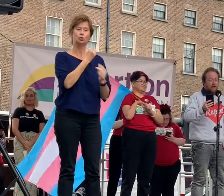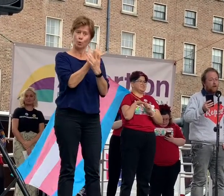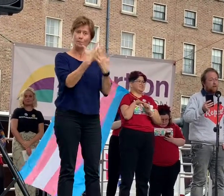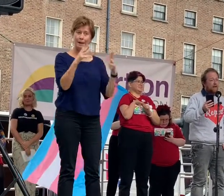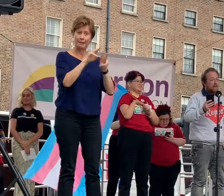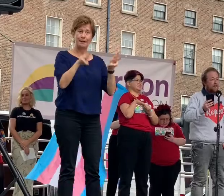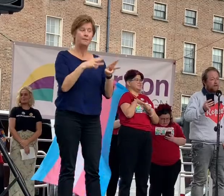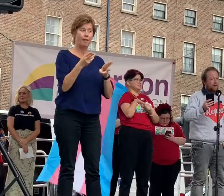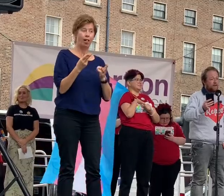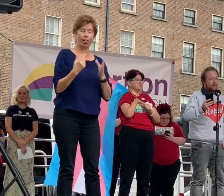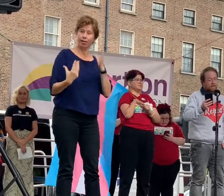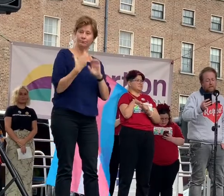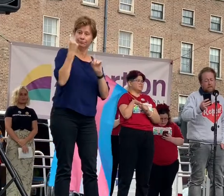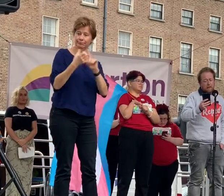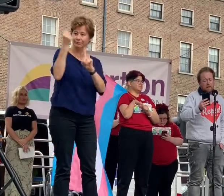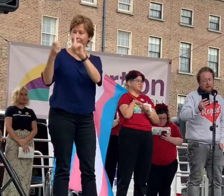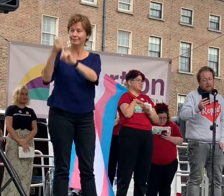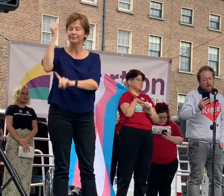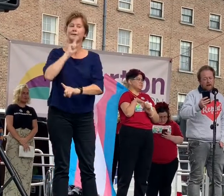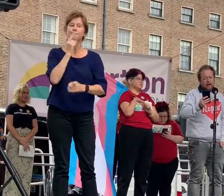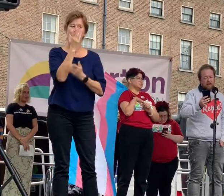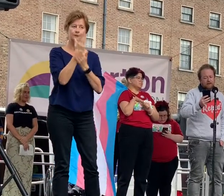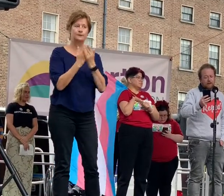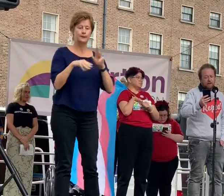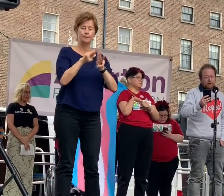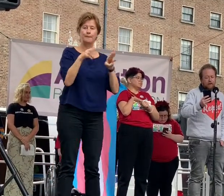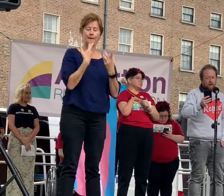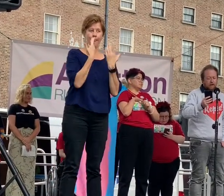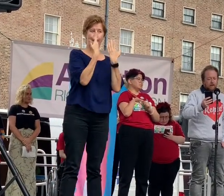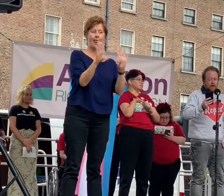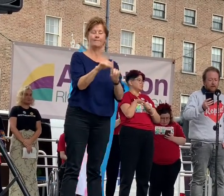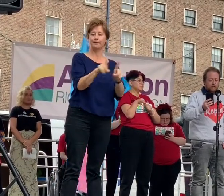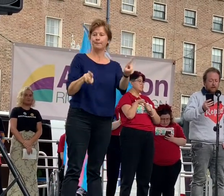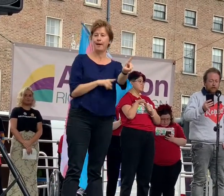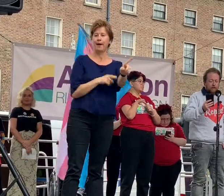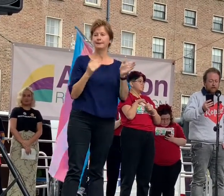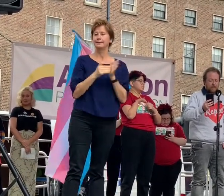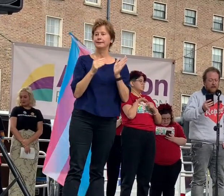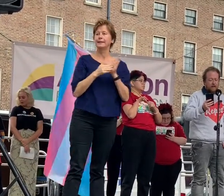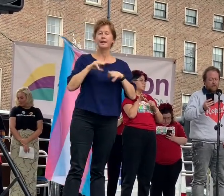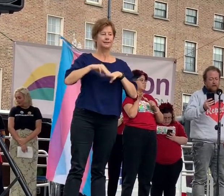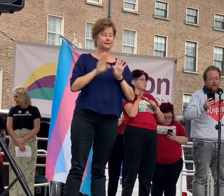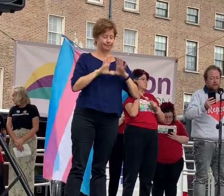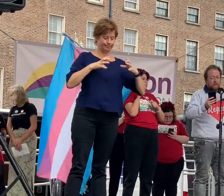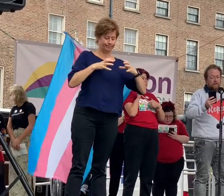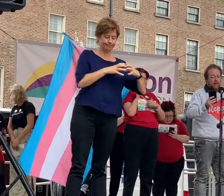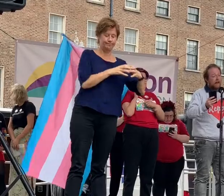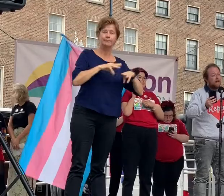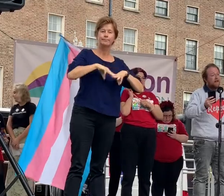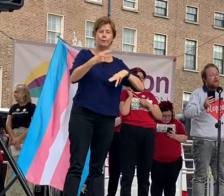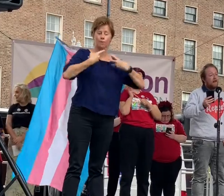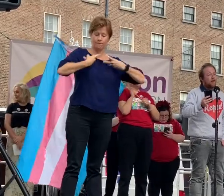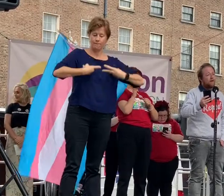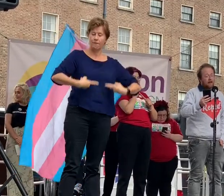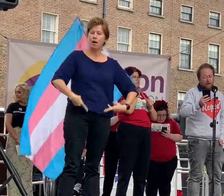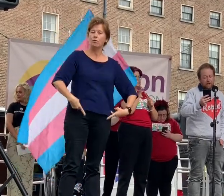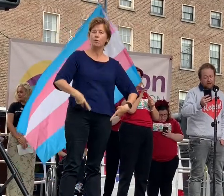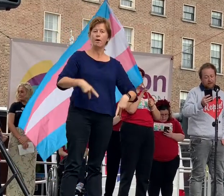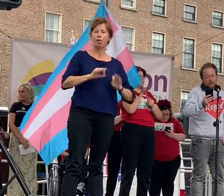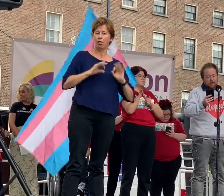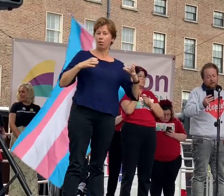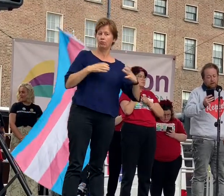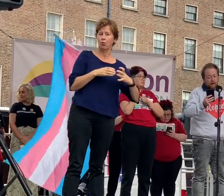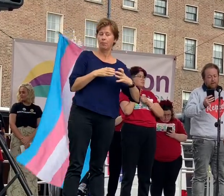society who may need abortions. Last year, the organisation who should have been standing for trans people, Tenny, only